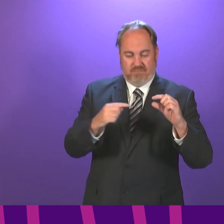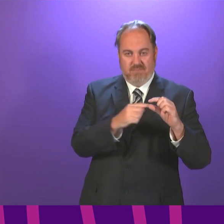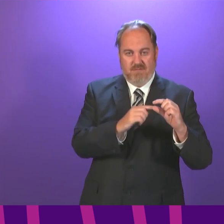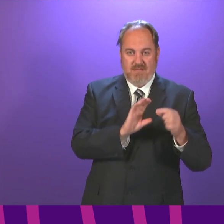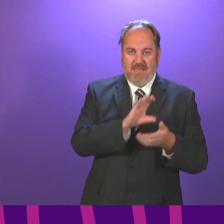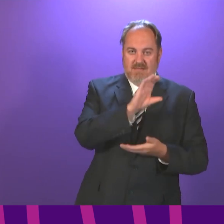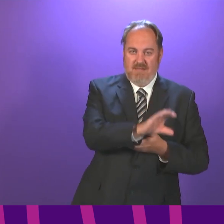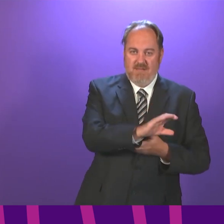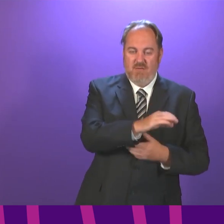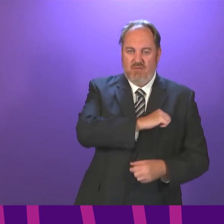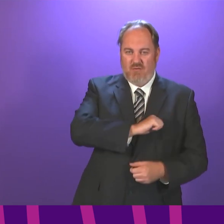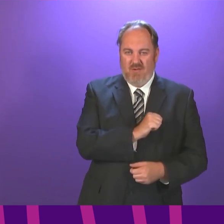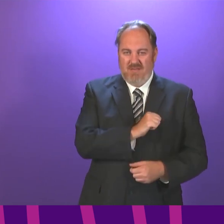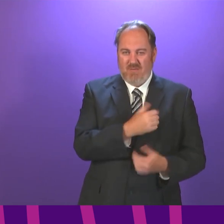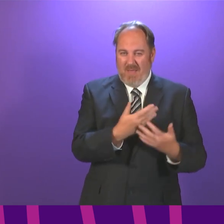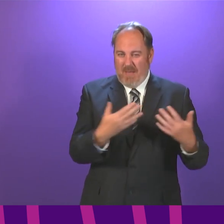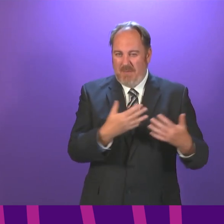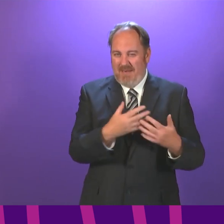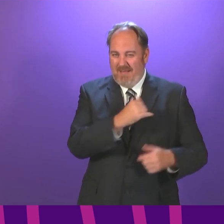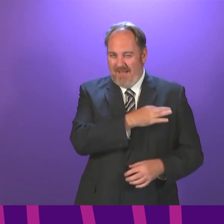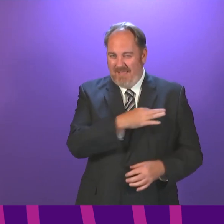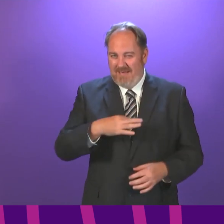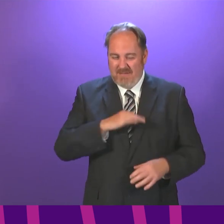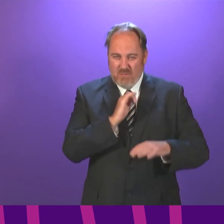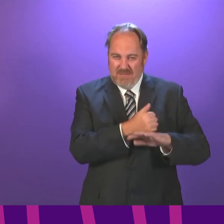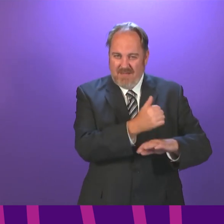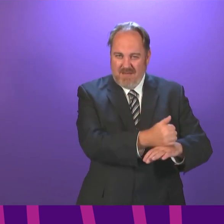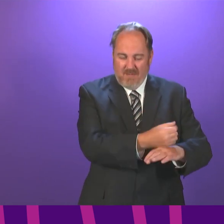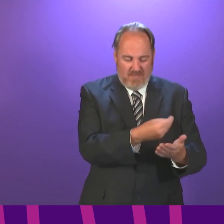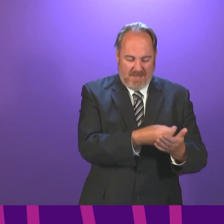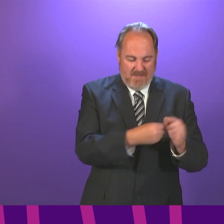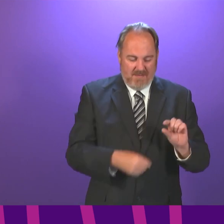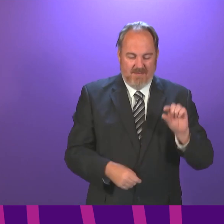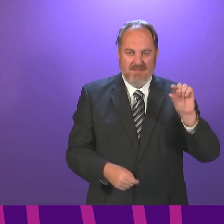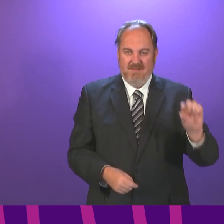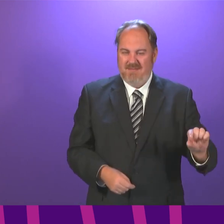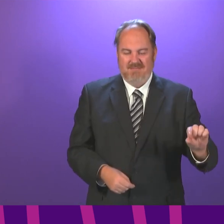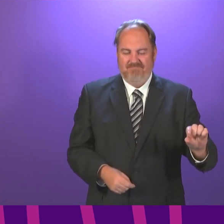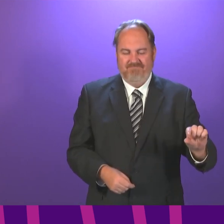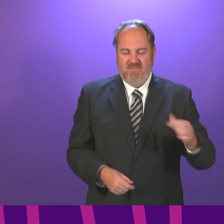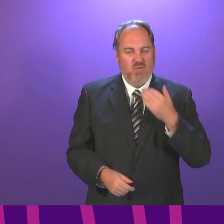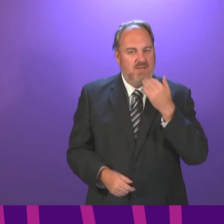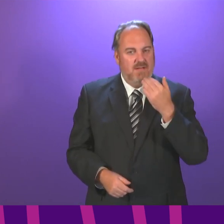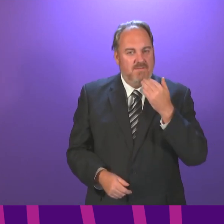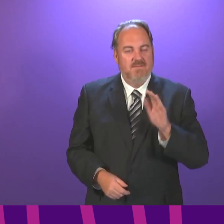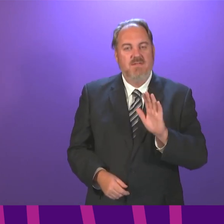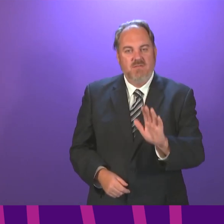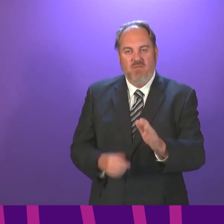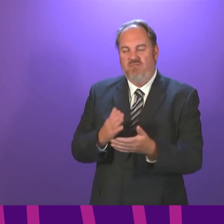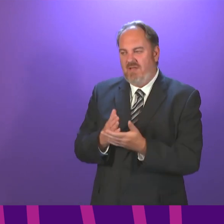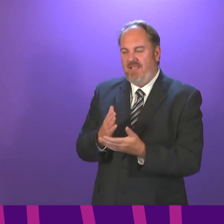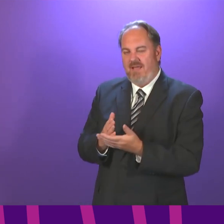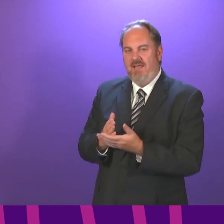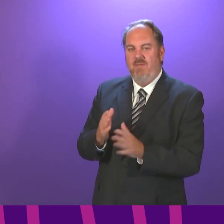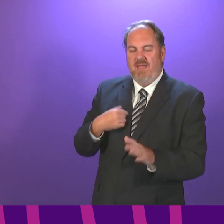amount of money. I would question the extent to which some of the headlines we hear are matched by the the